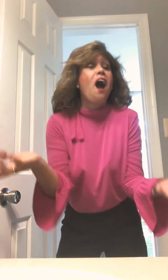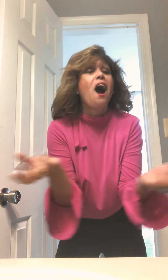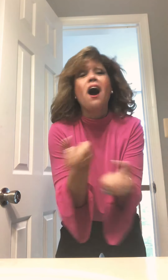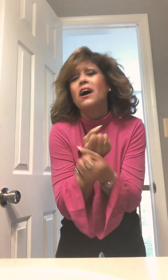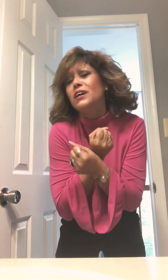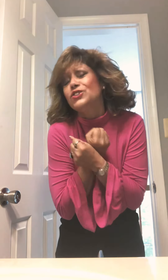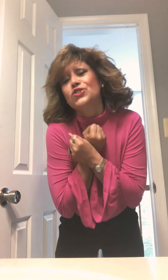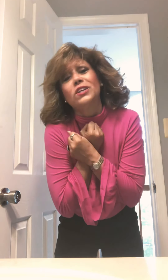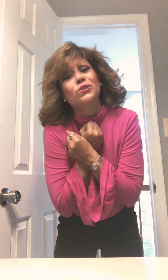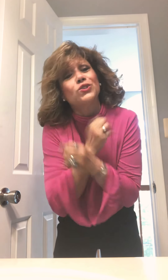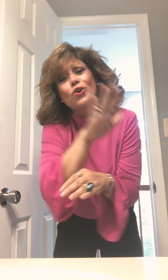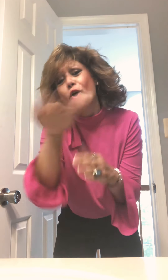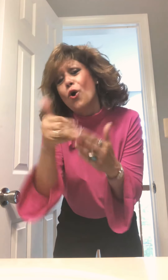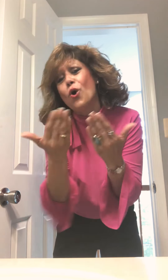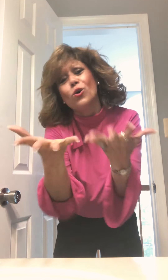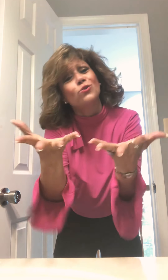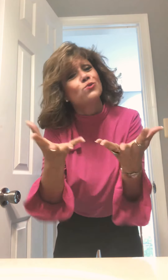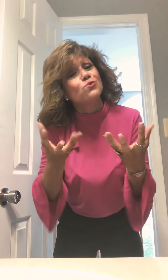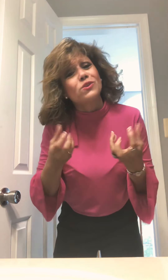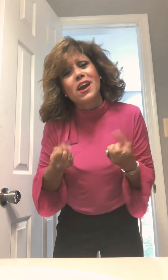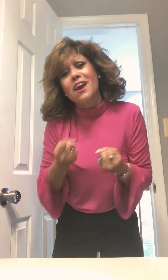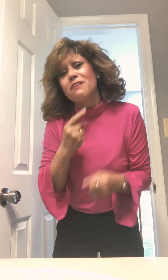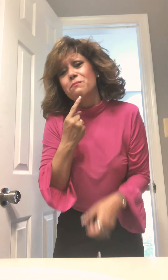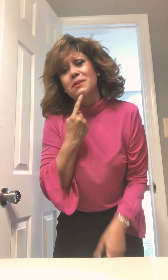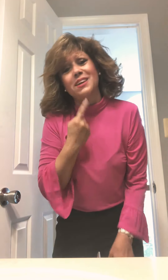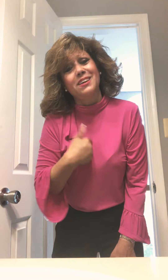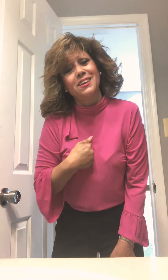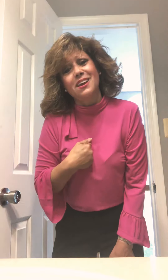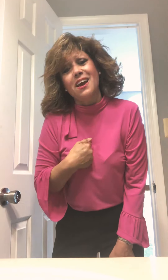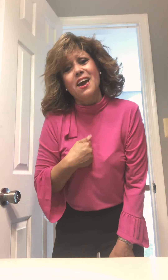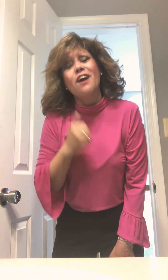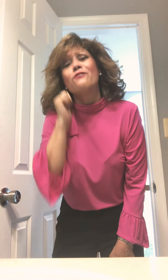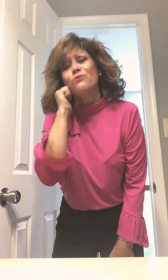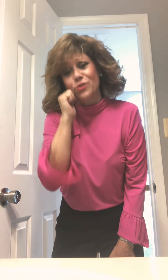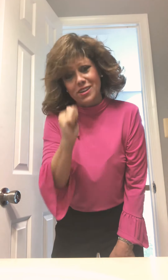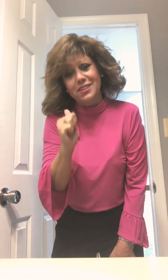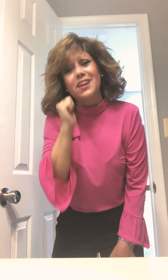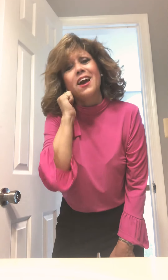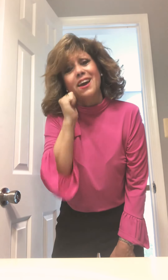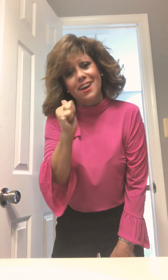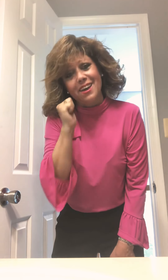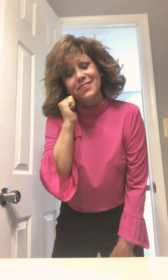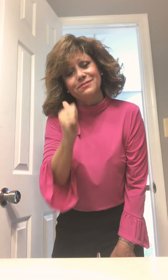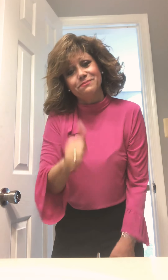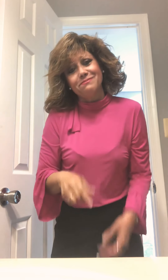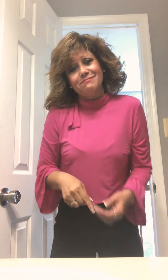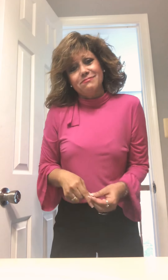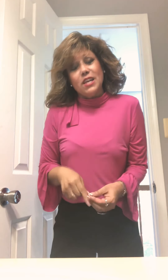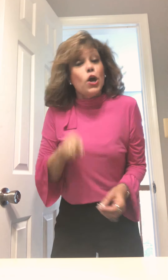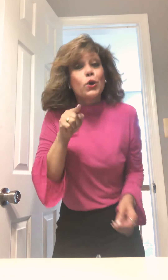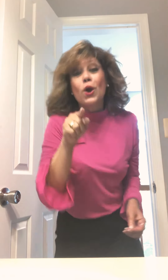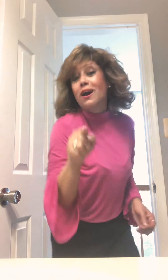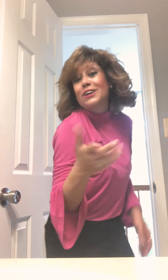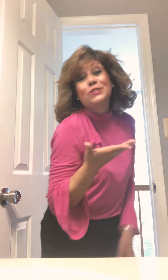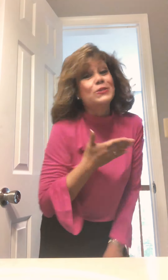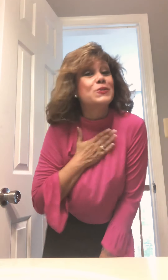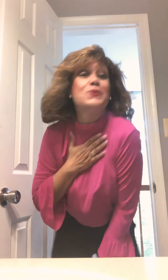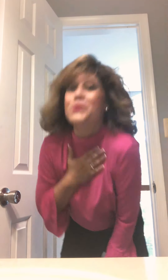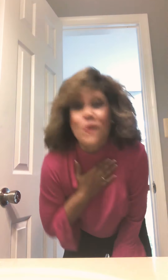I cherish all you gave me Every day Cause you